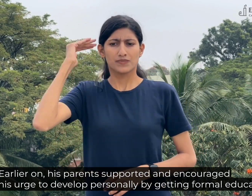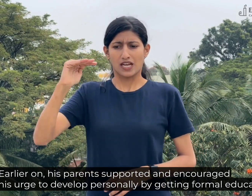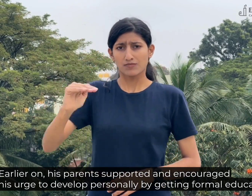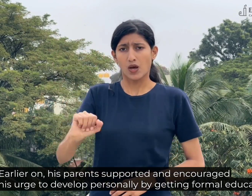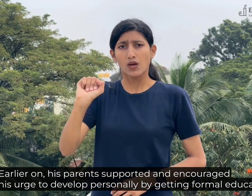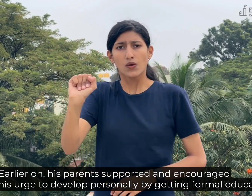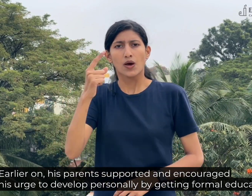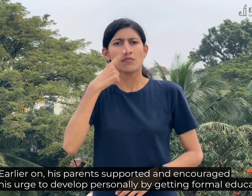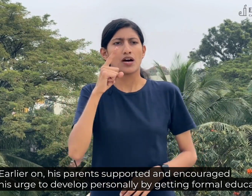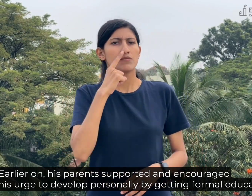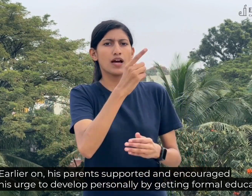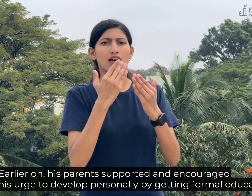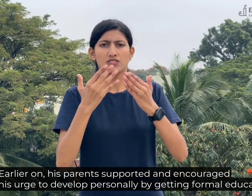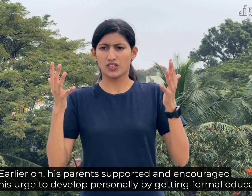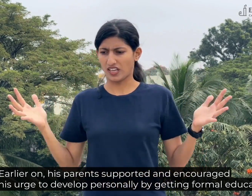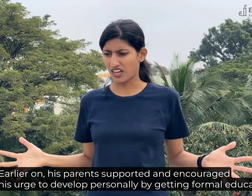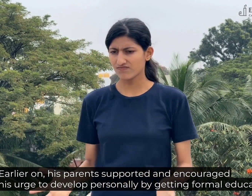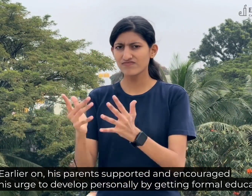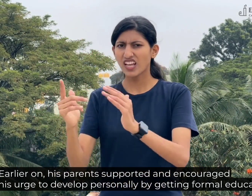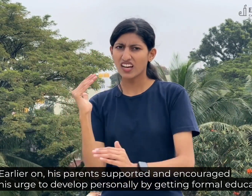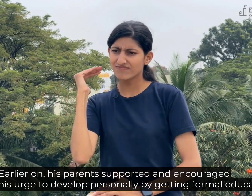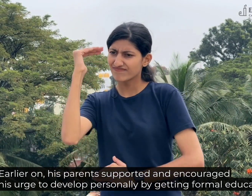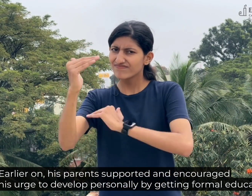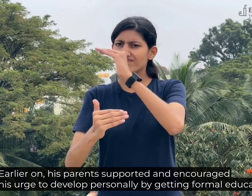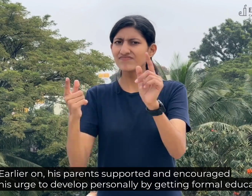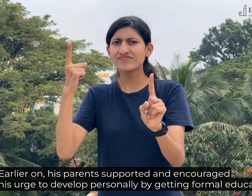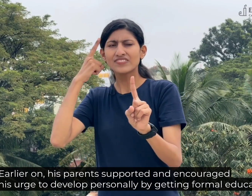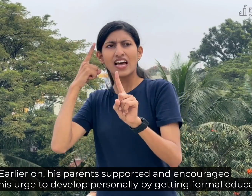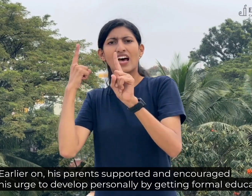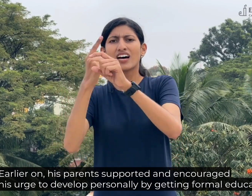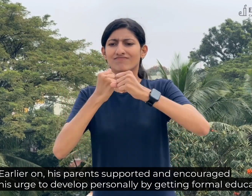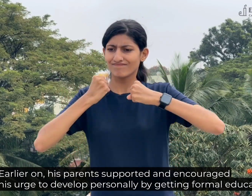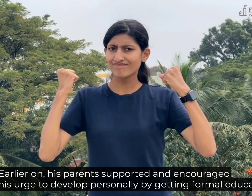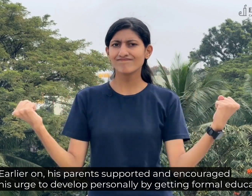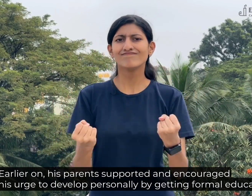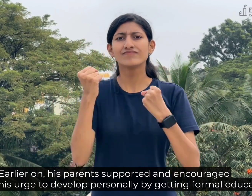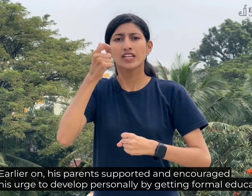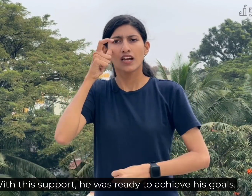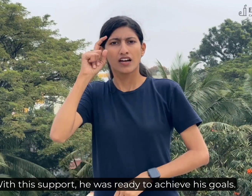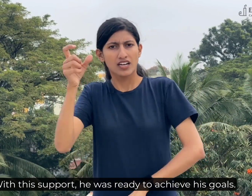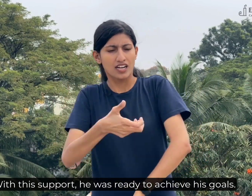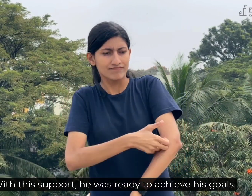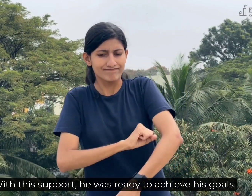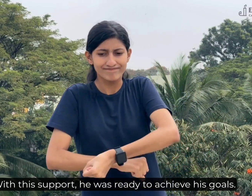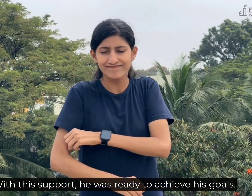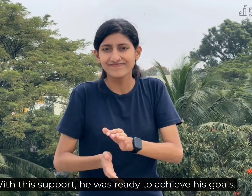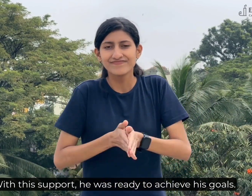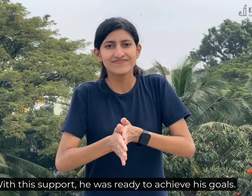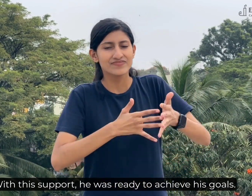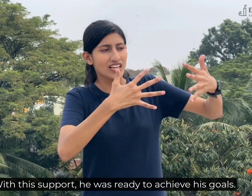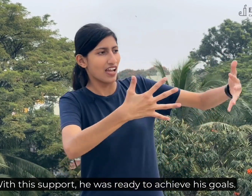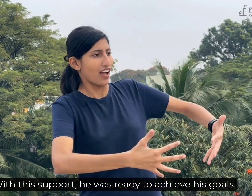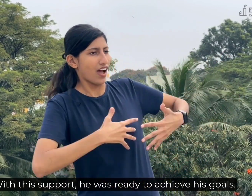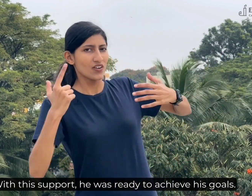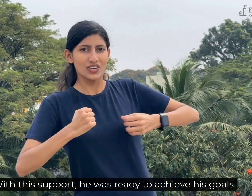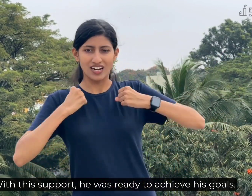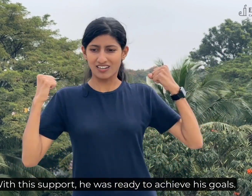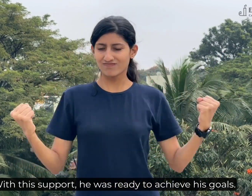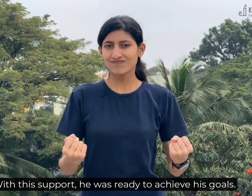Earlier on his parents supported and encouraged him with his urge to develop personally by getting a formal education. With this support